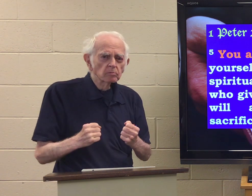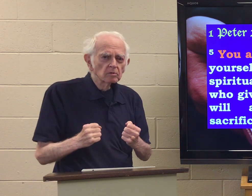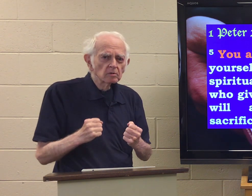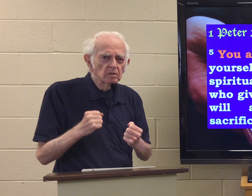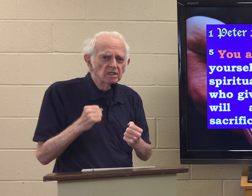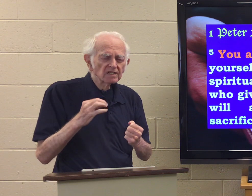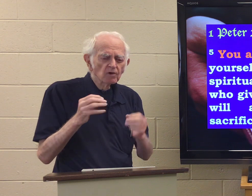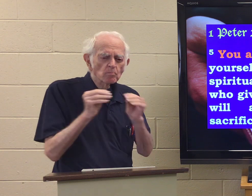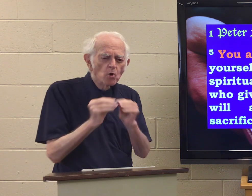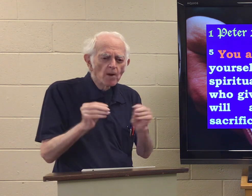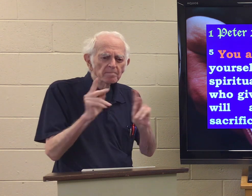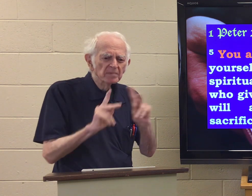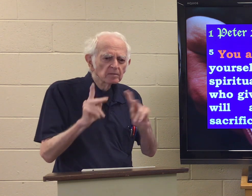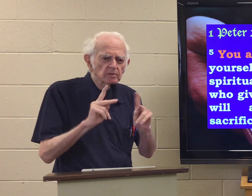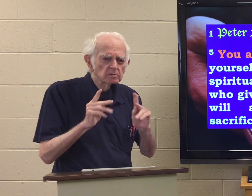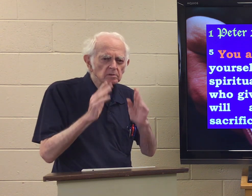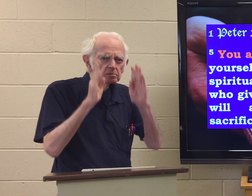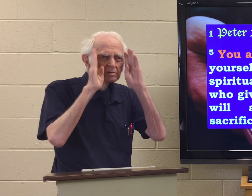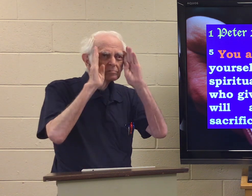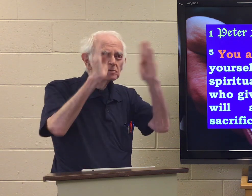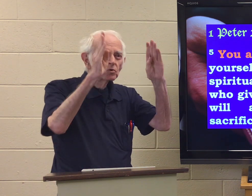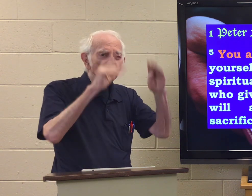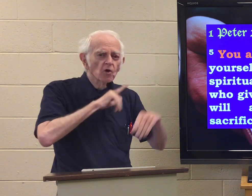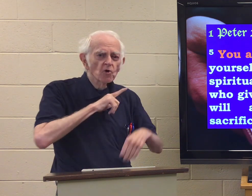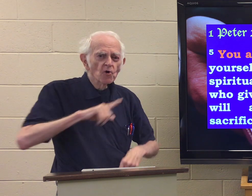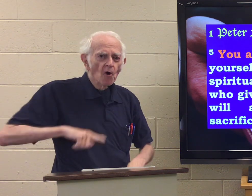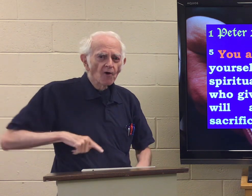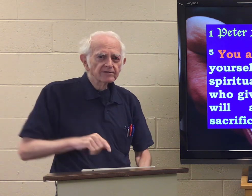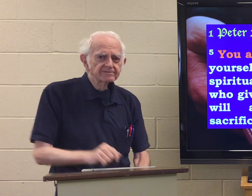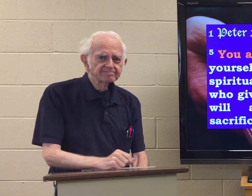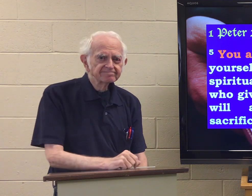strong if more and more people will focus on the Lord.